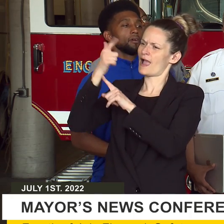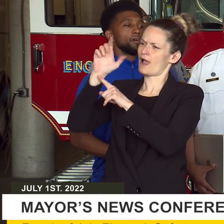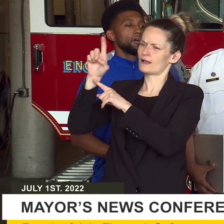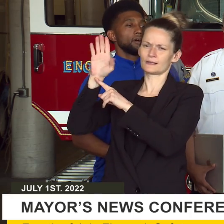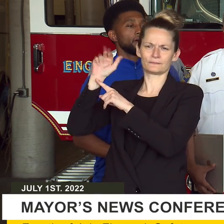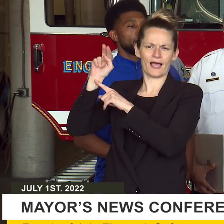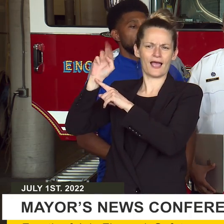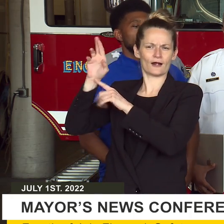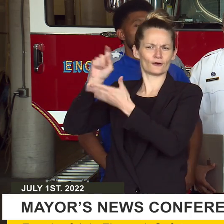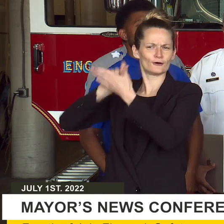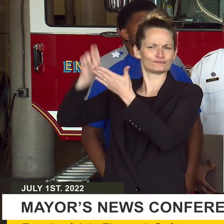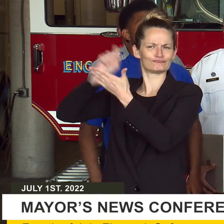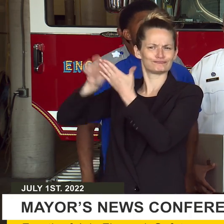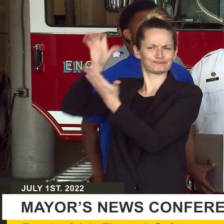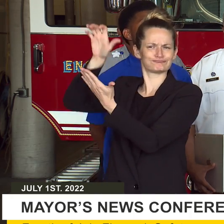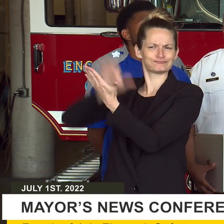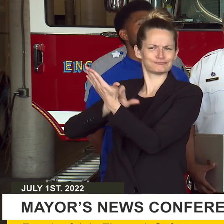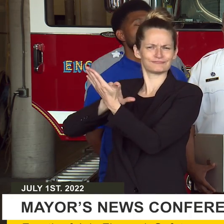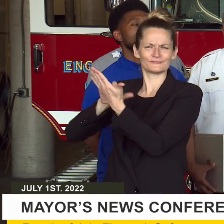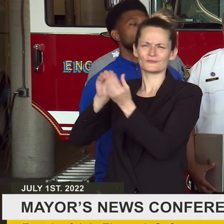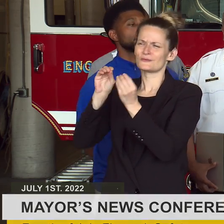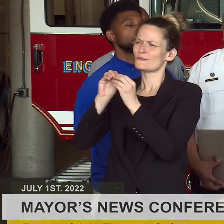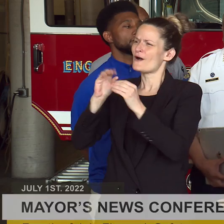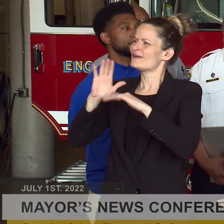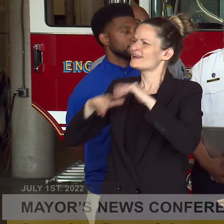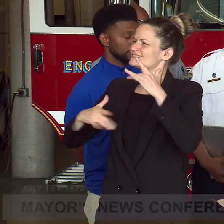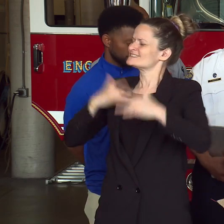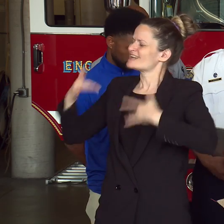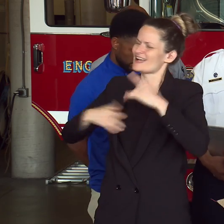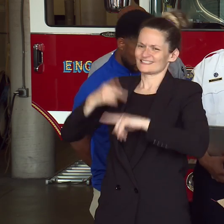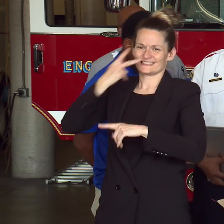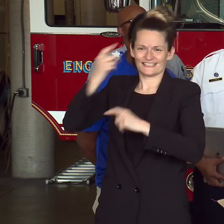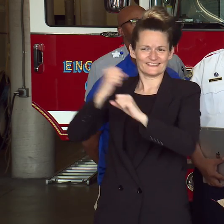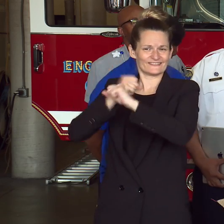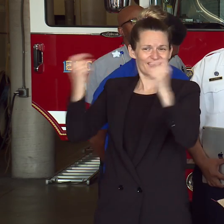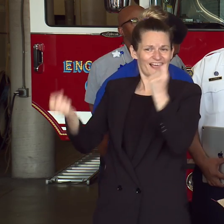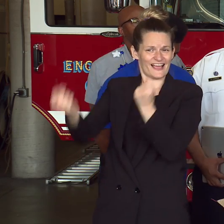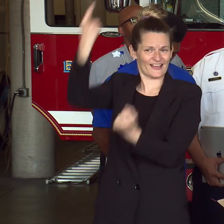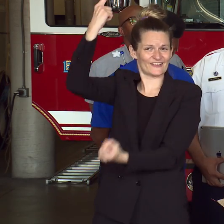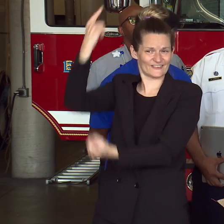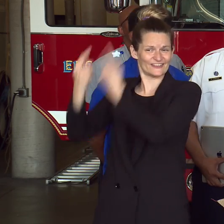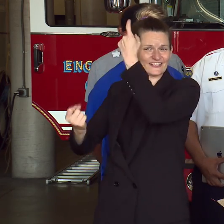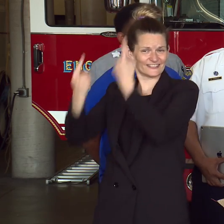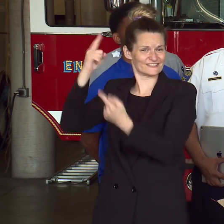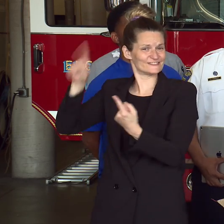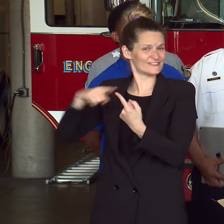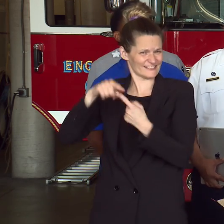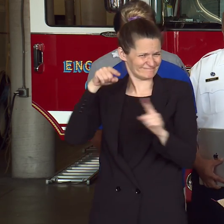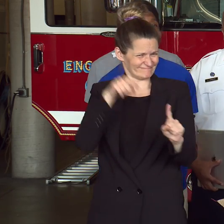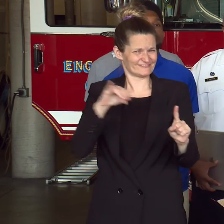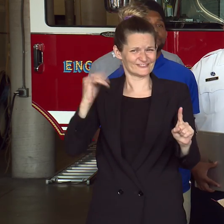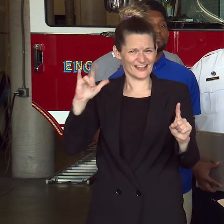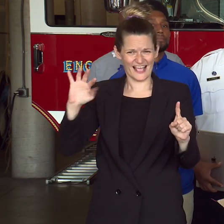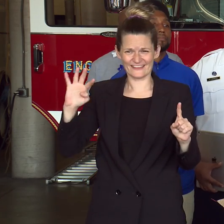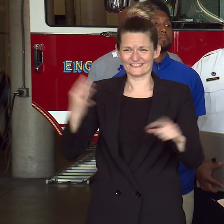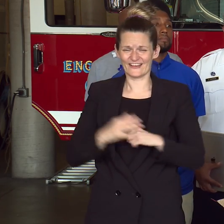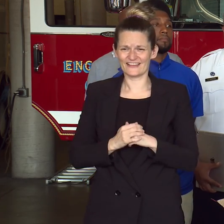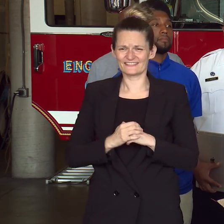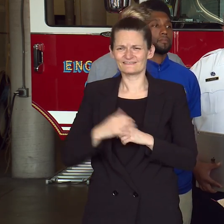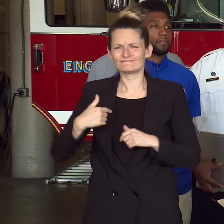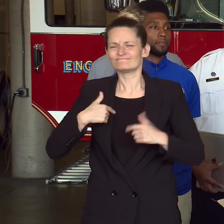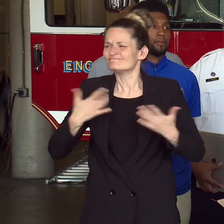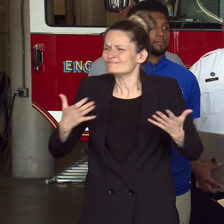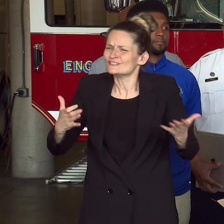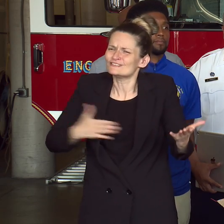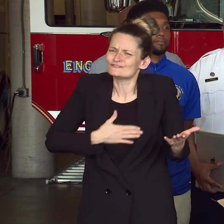in our harbor on July the 4th. We're here to encourage everyone to come out and